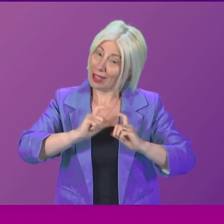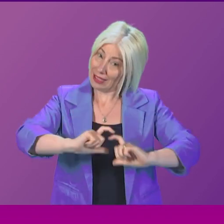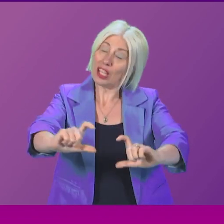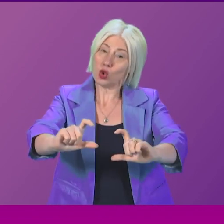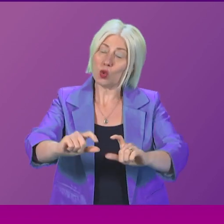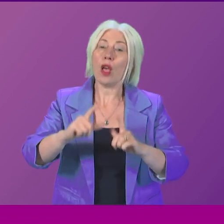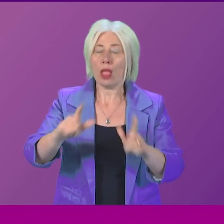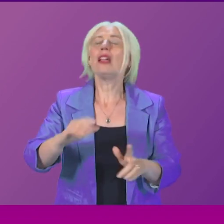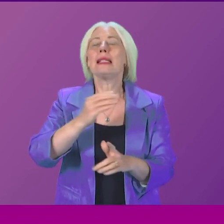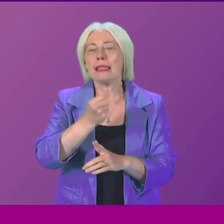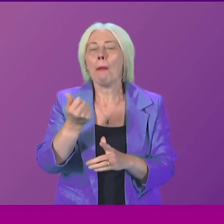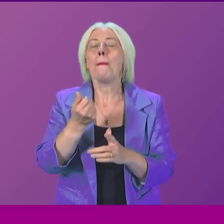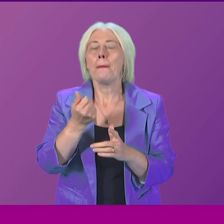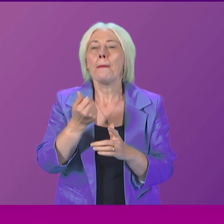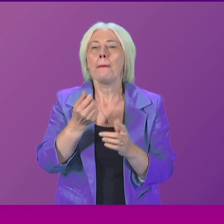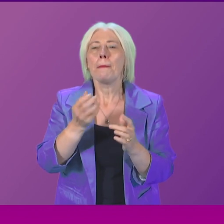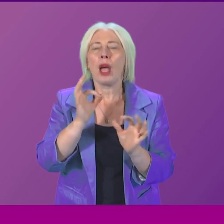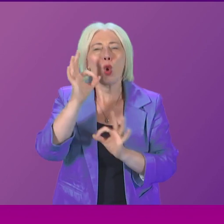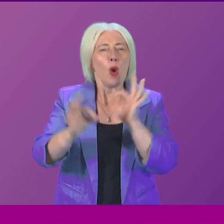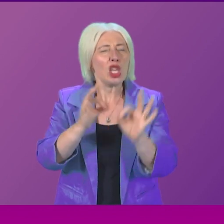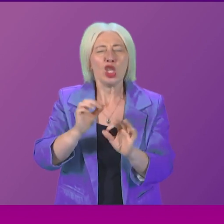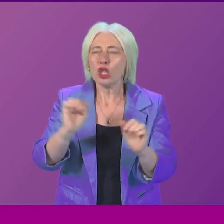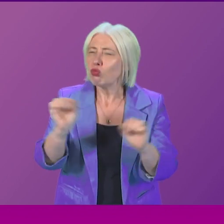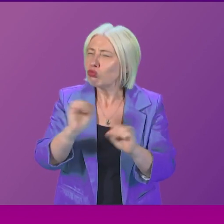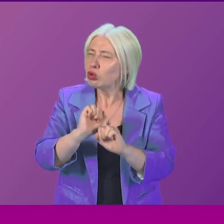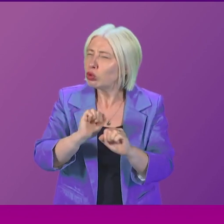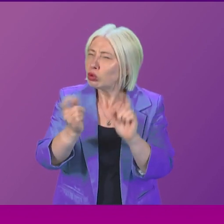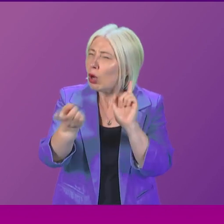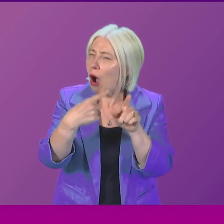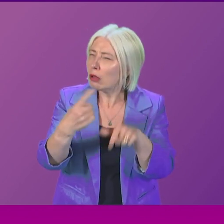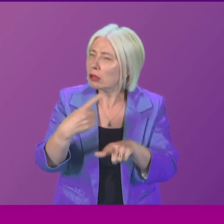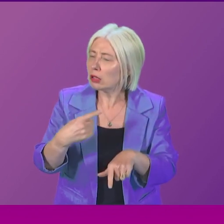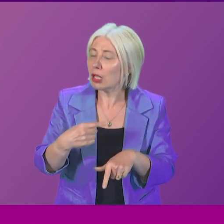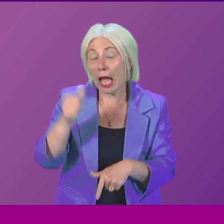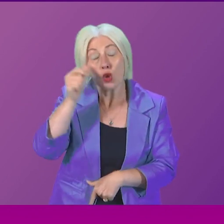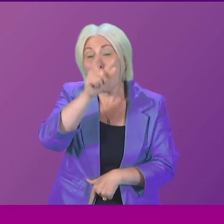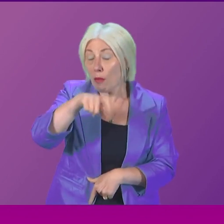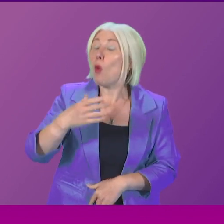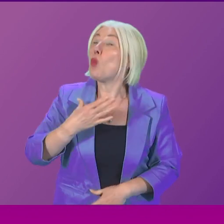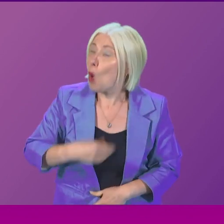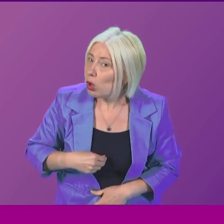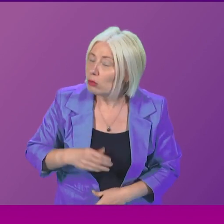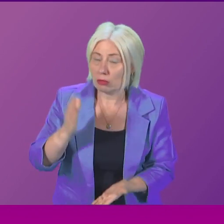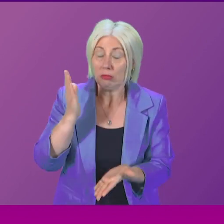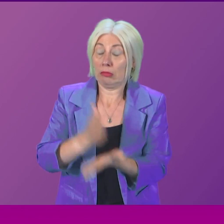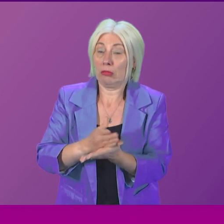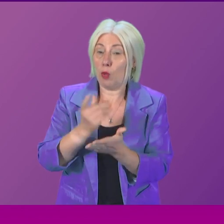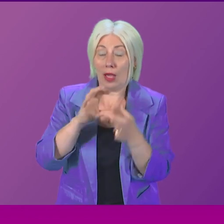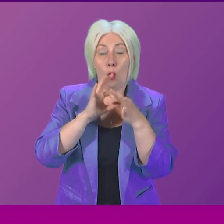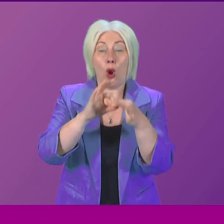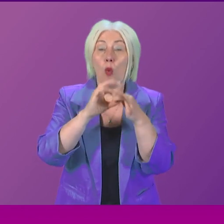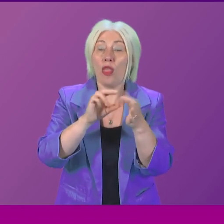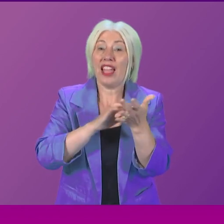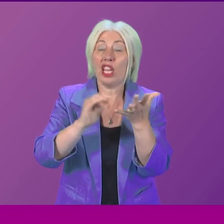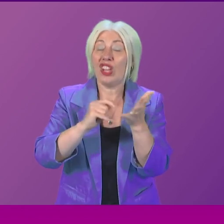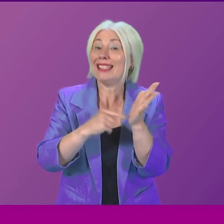outstanding questions that I know patients want answered. I do believe that we can work with NHS Tayside to